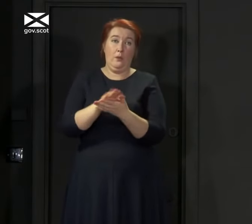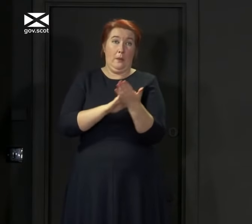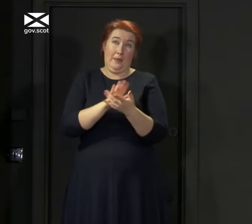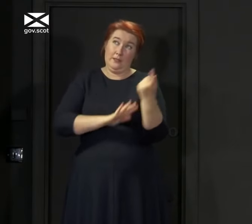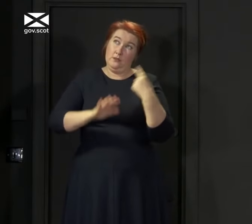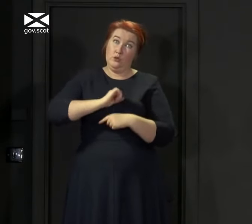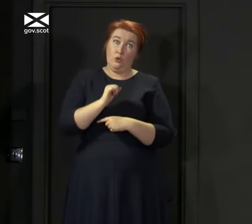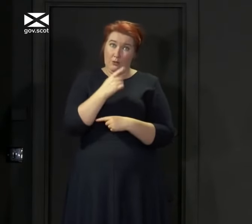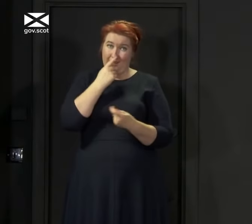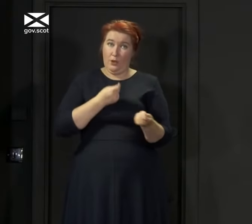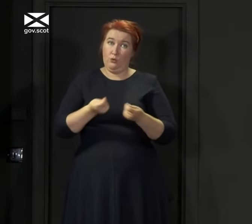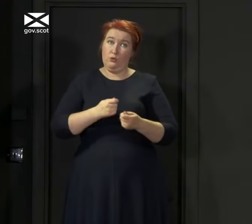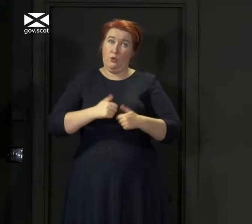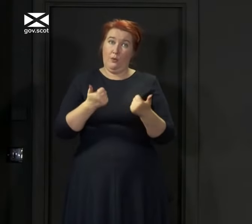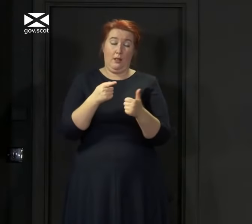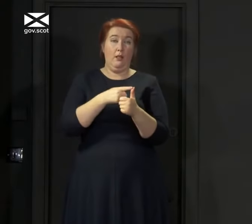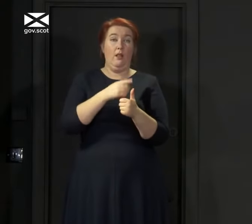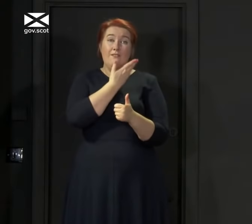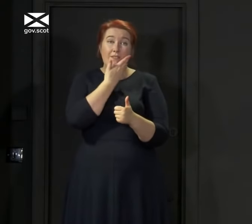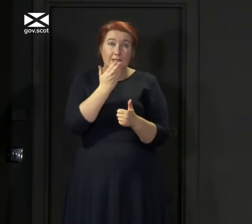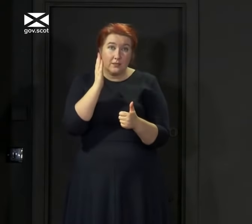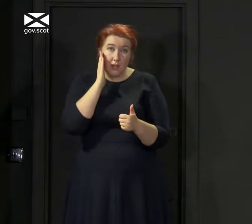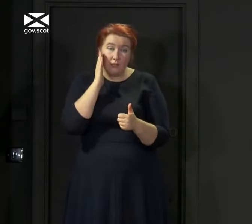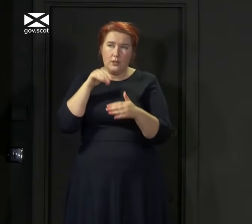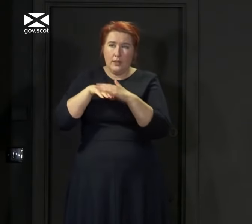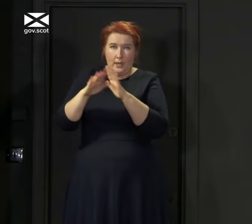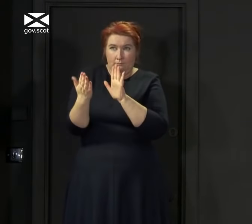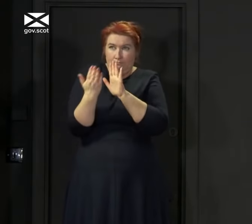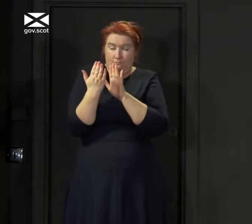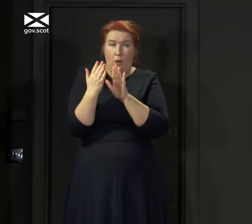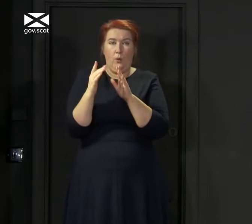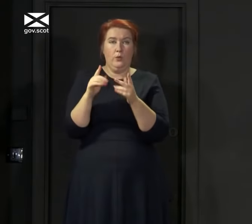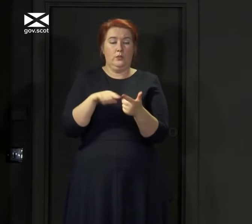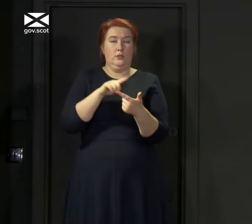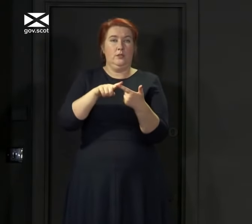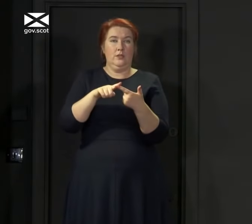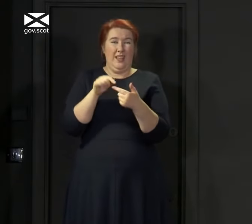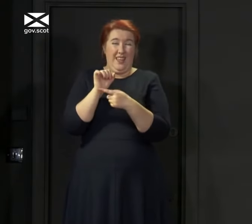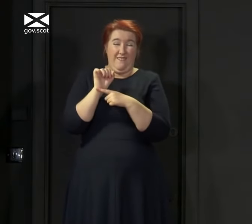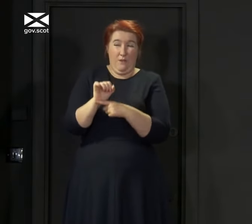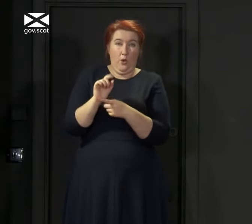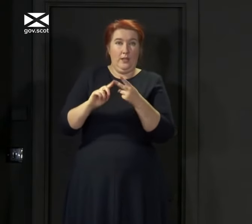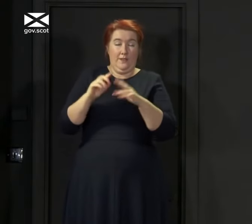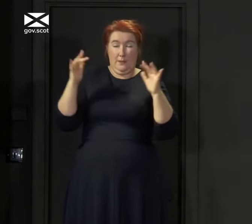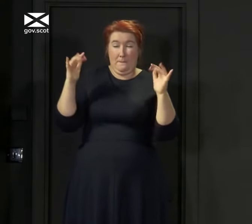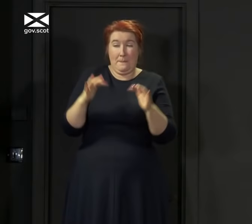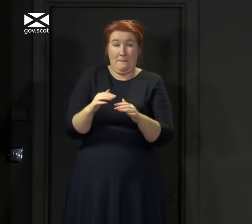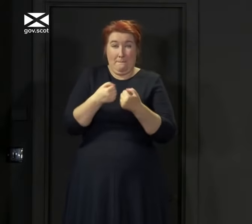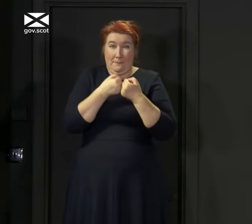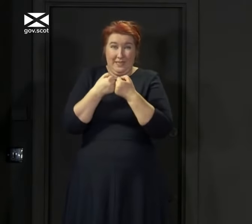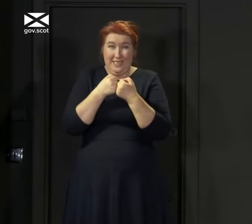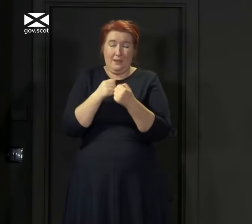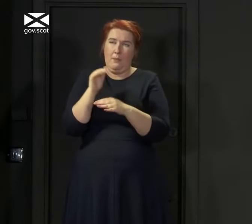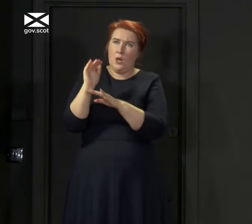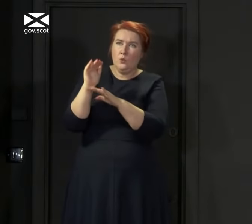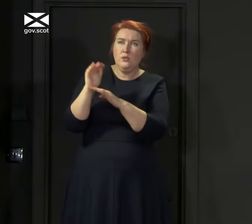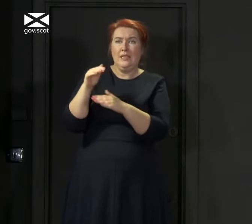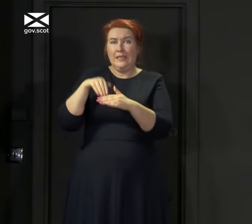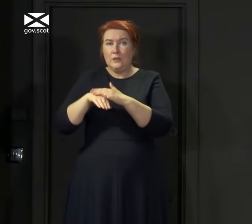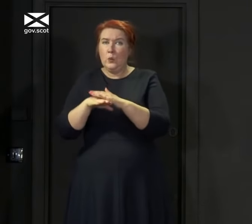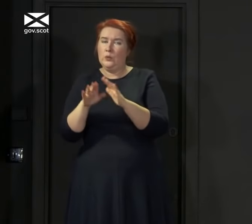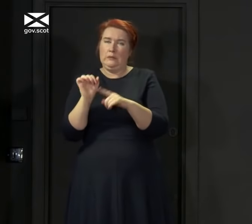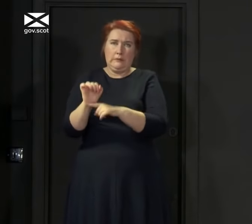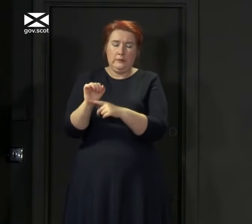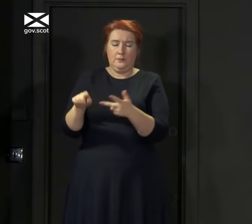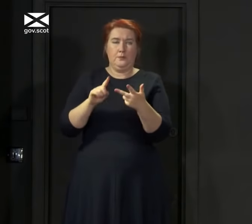this thing under control. Face coverings in enclosed spaces. Avoid crowded places, whether they're outdoors or indoors.